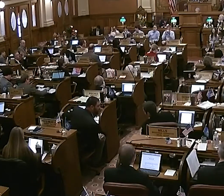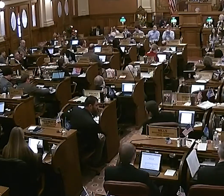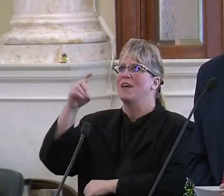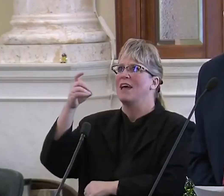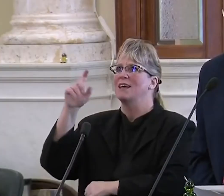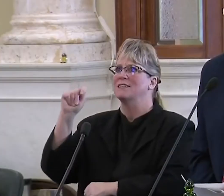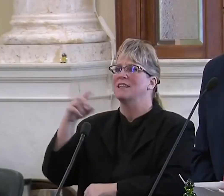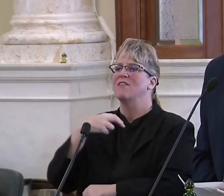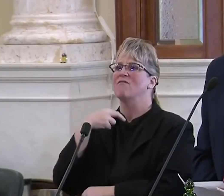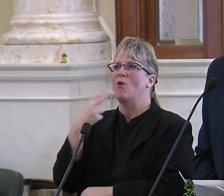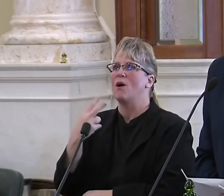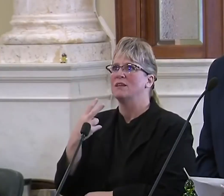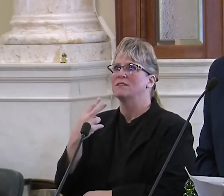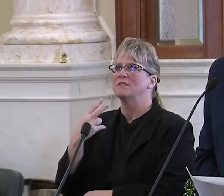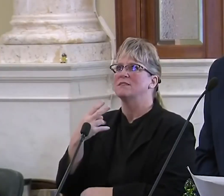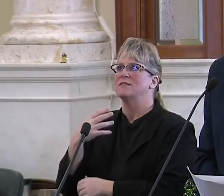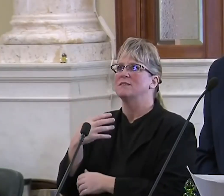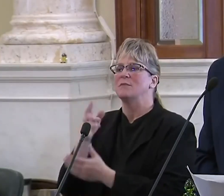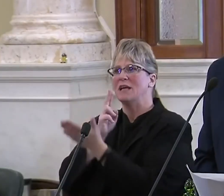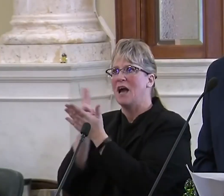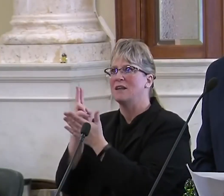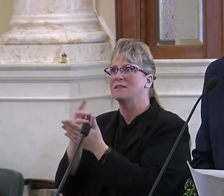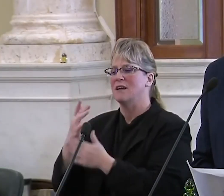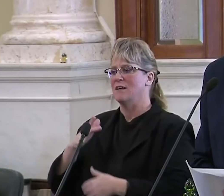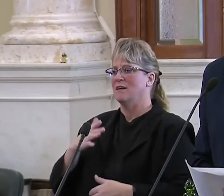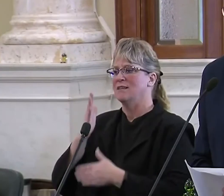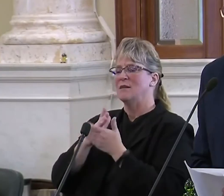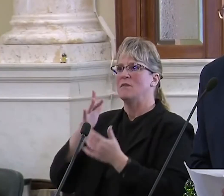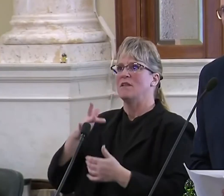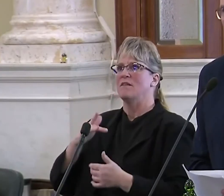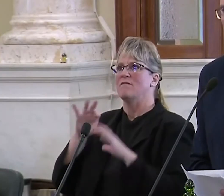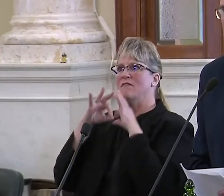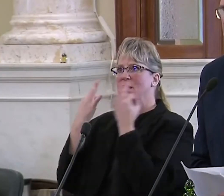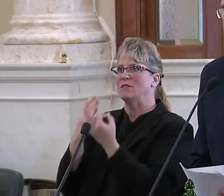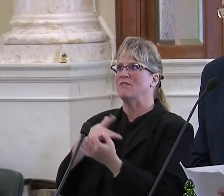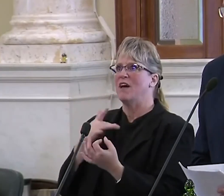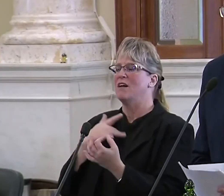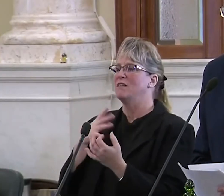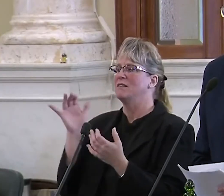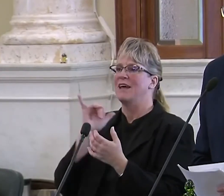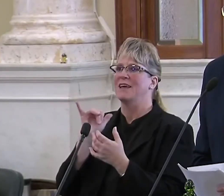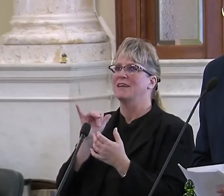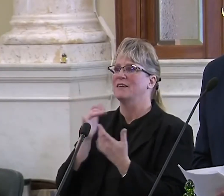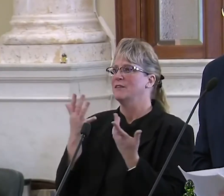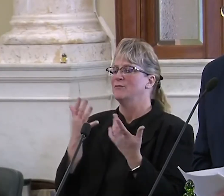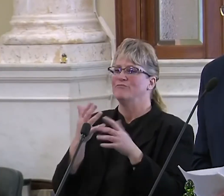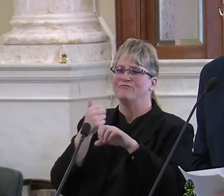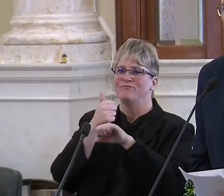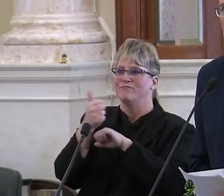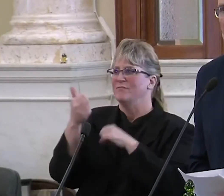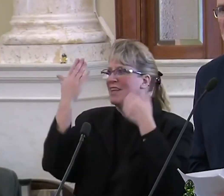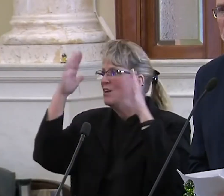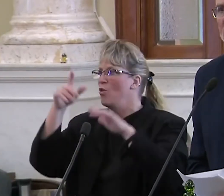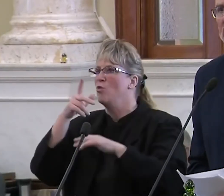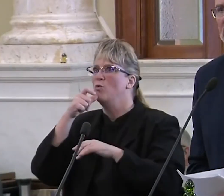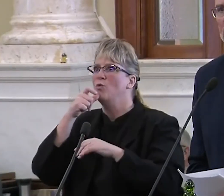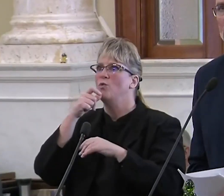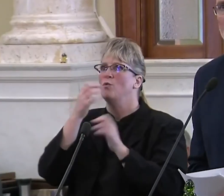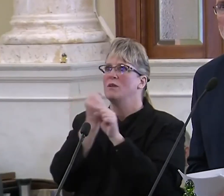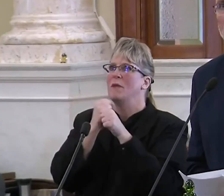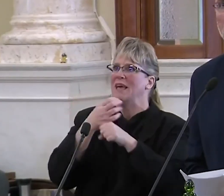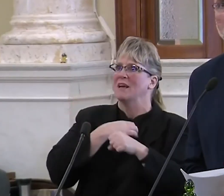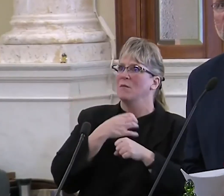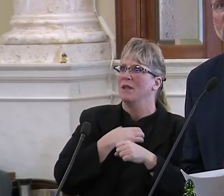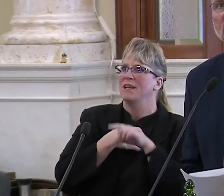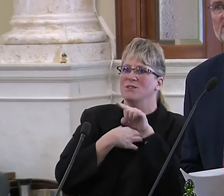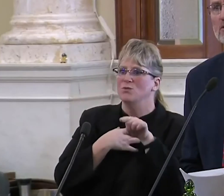years. Democratic state senator Reynolds Nesseba teaches economics at Augustana University and sits on the budgeting committee. He says the state's